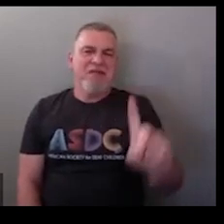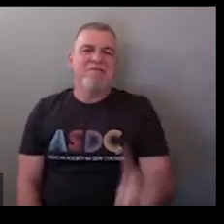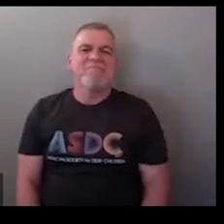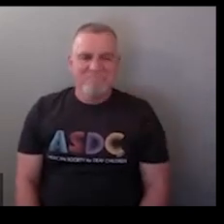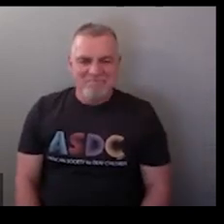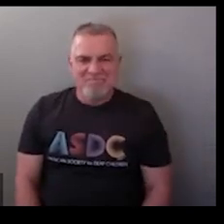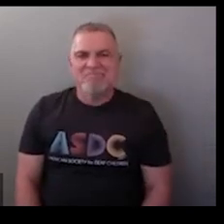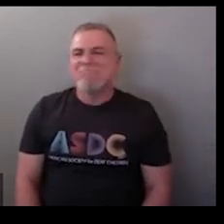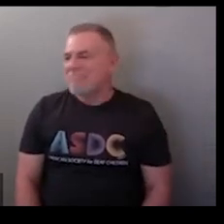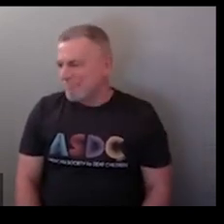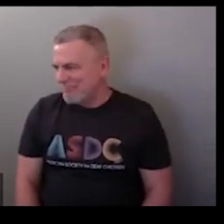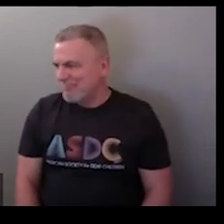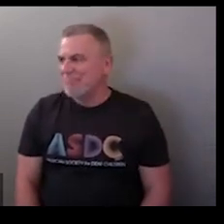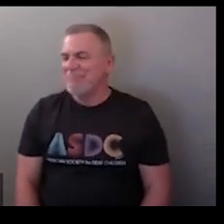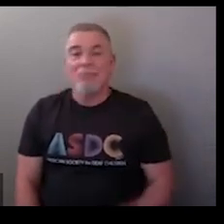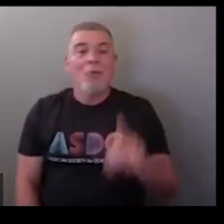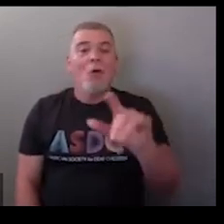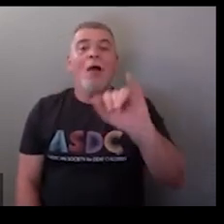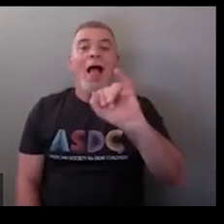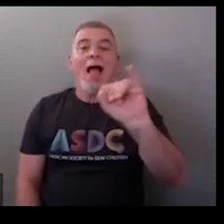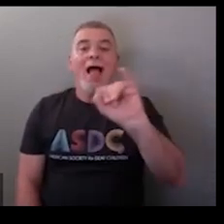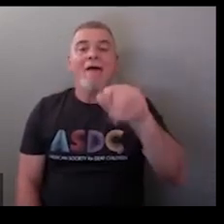ipad and then scroll scroll